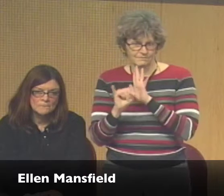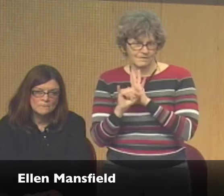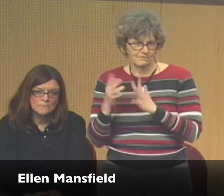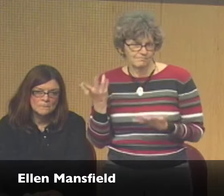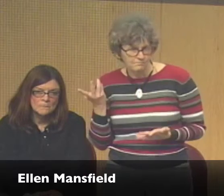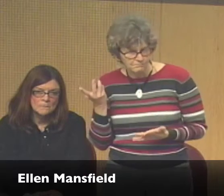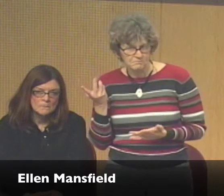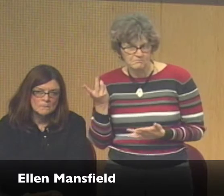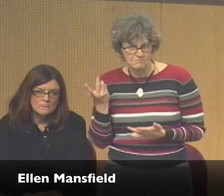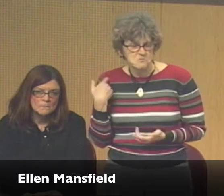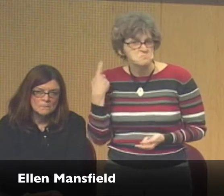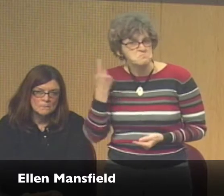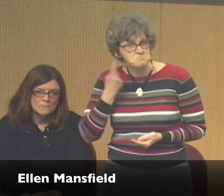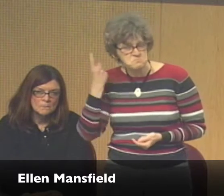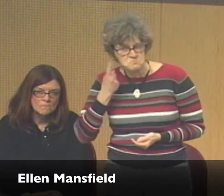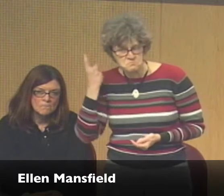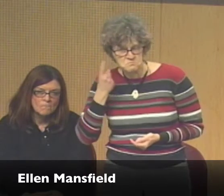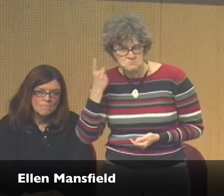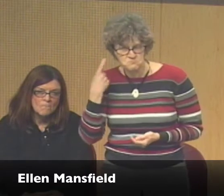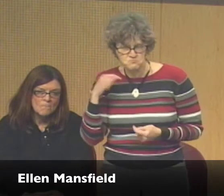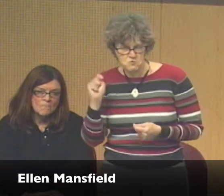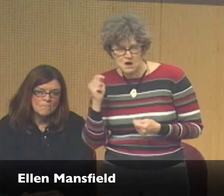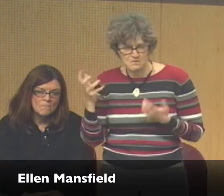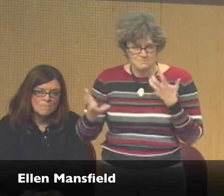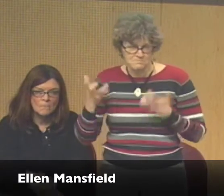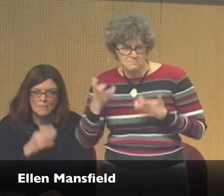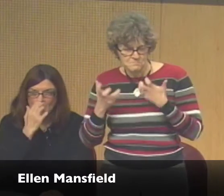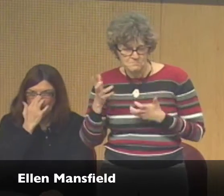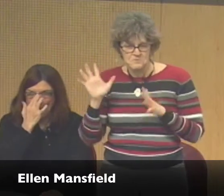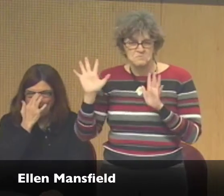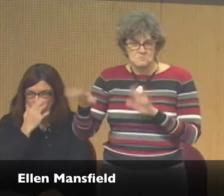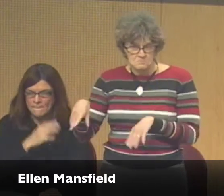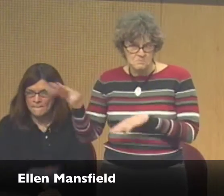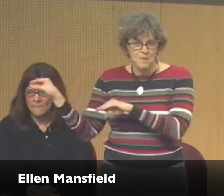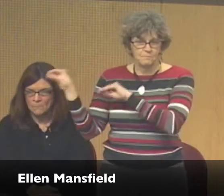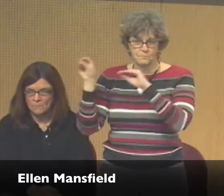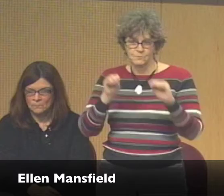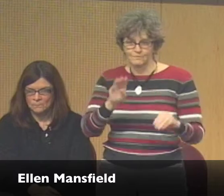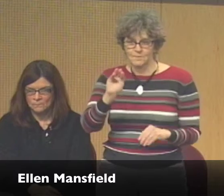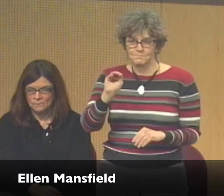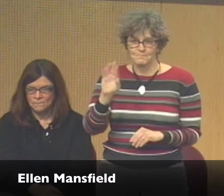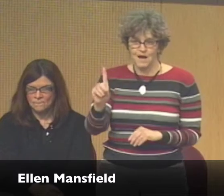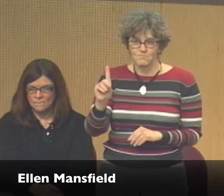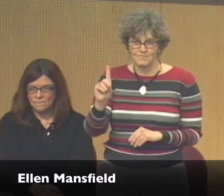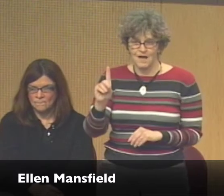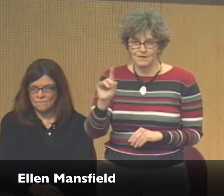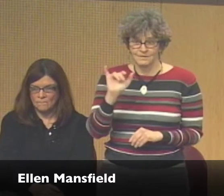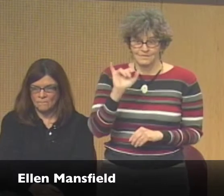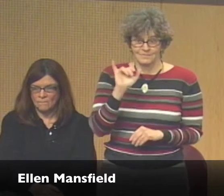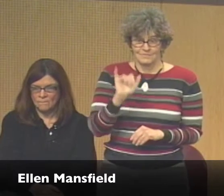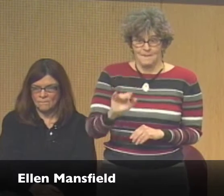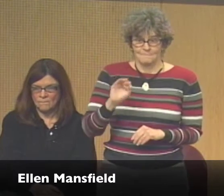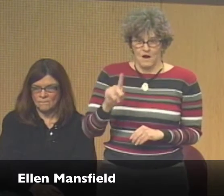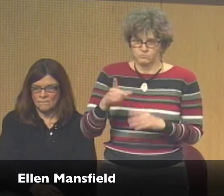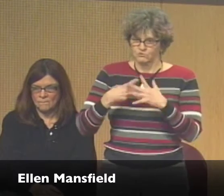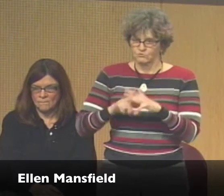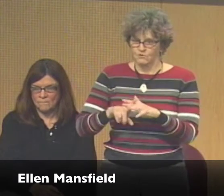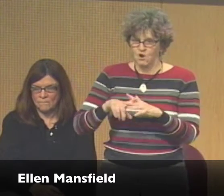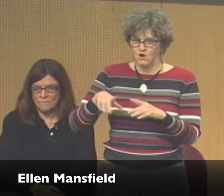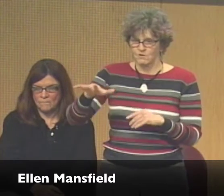Deaf identity and how that may pertain to it. So it got me kind of wondering. But I didn't do much with it. Then I went to Maryland. And while